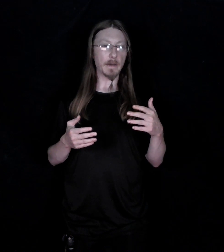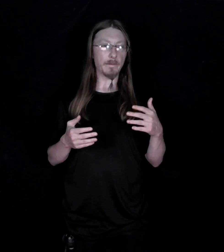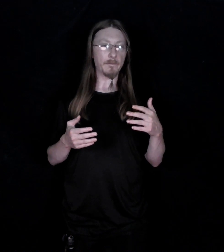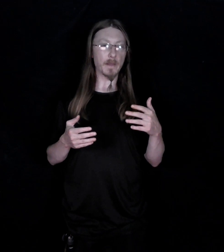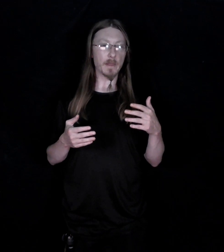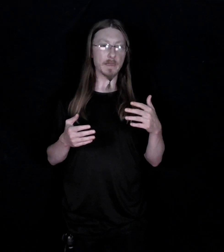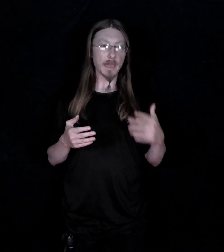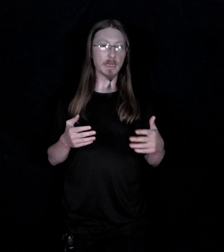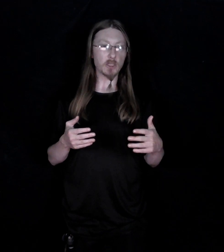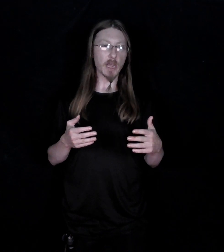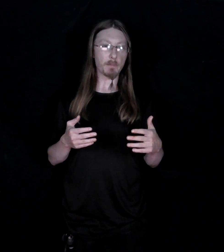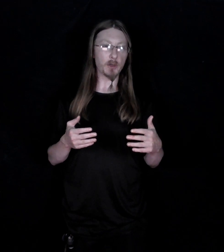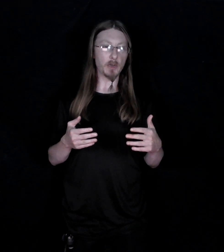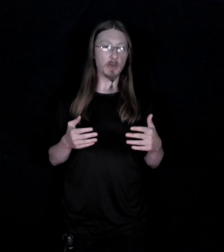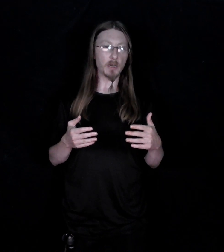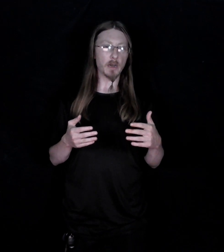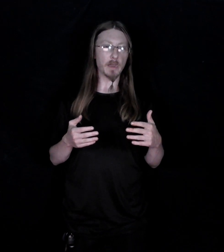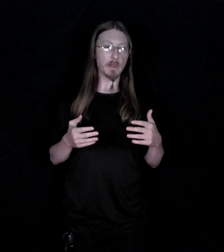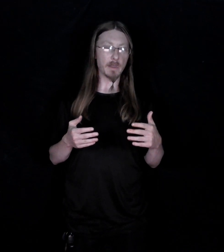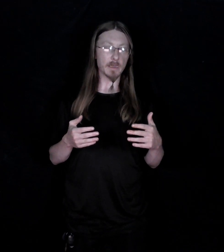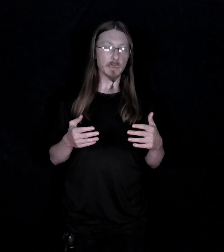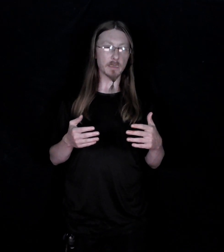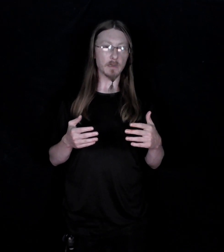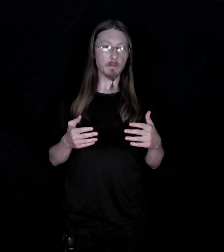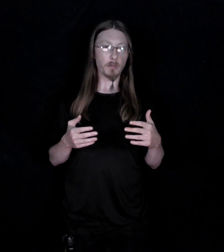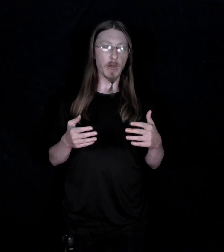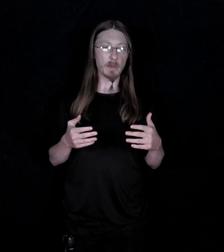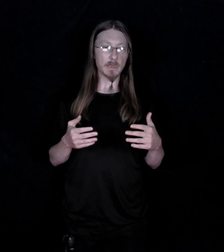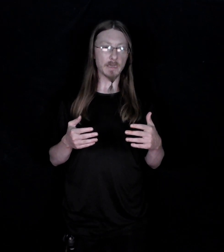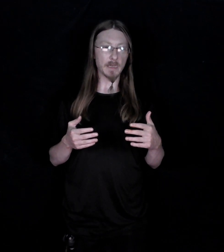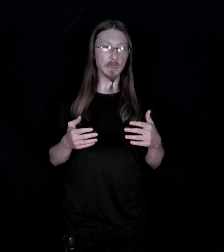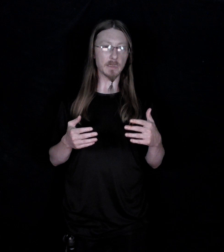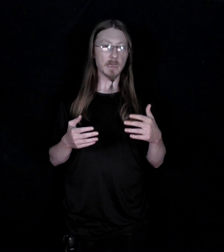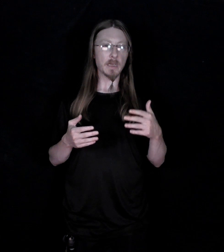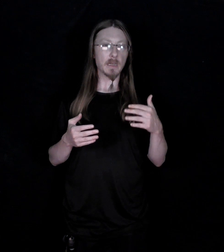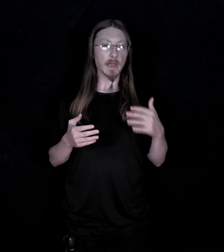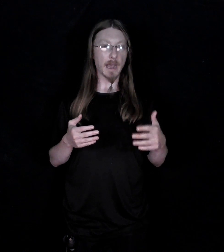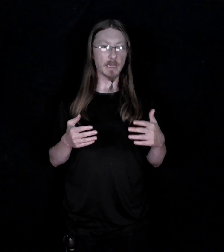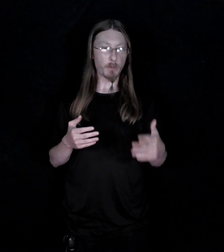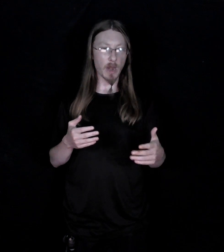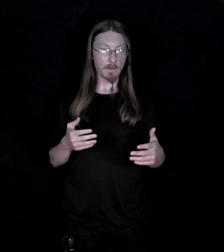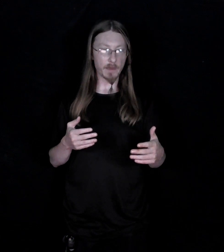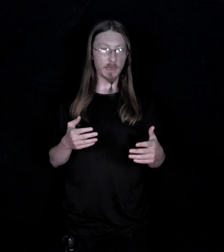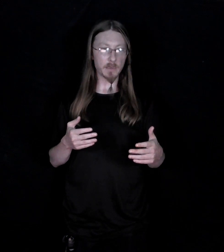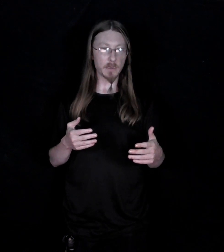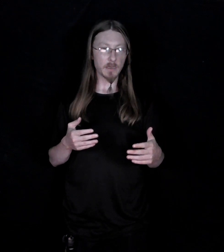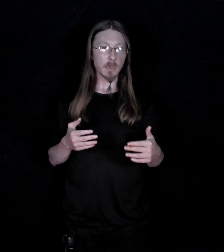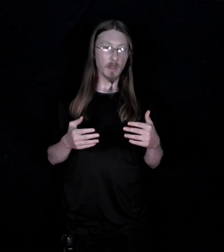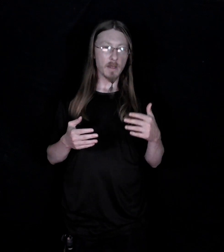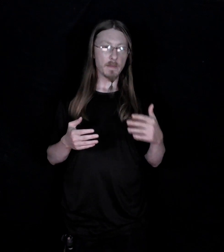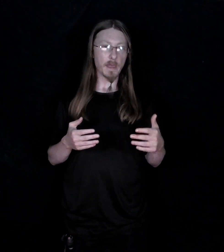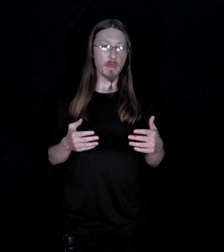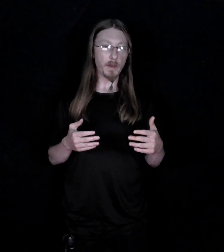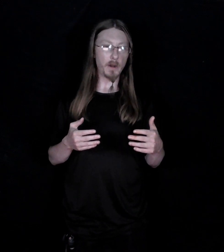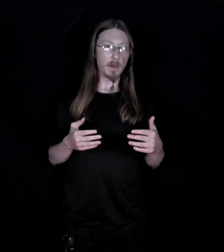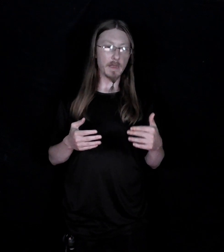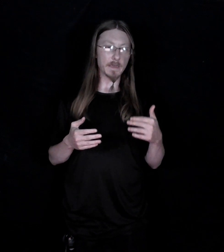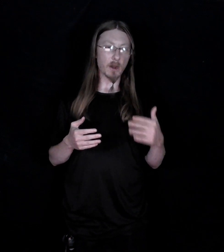The second chapter in this premise is God's providence. Then third is an